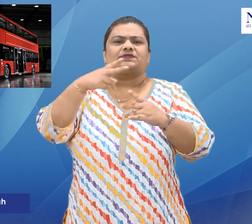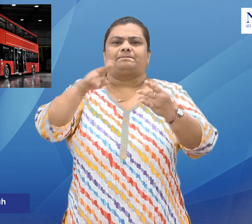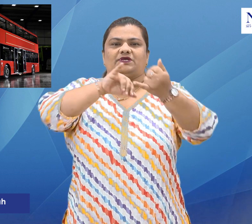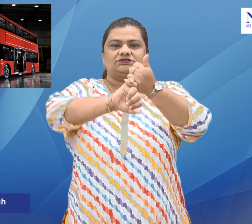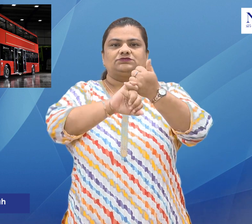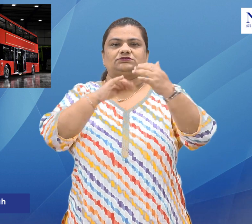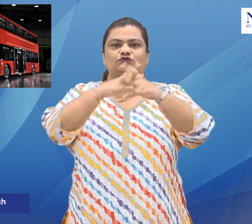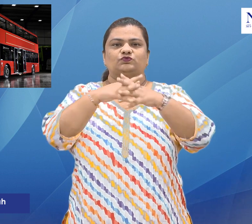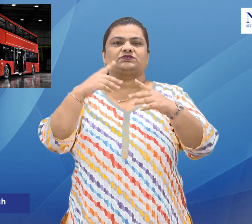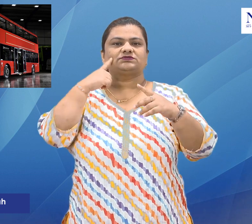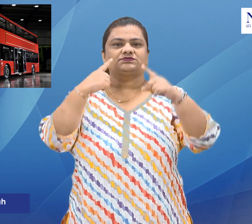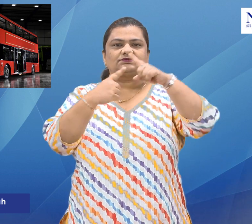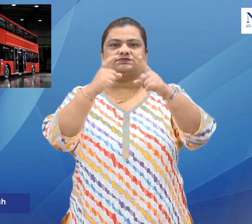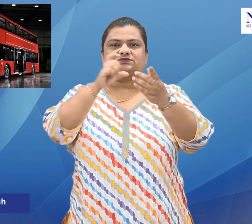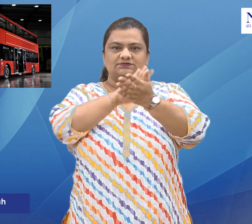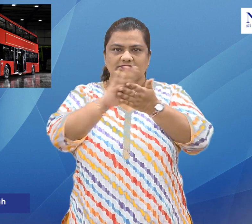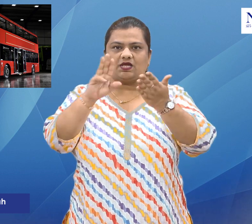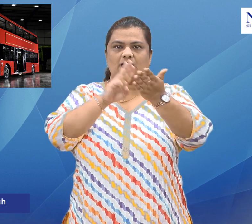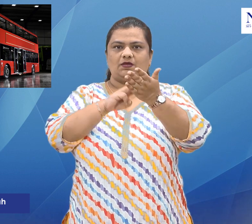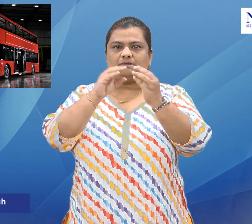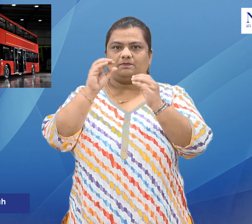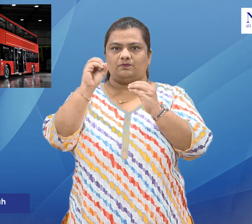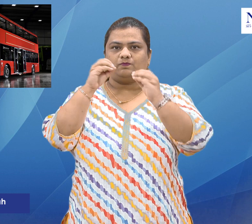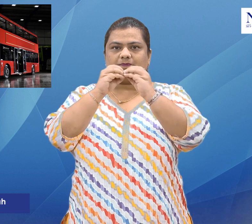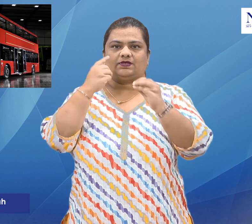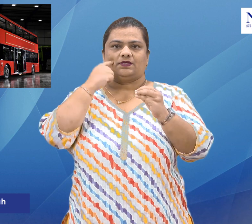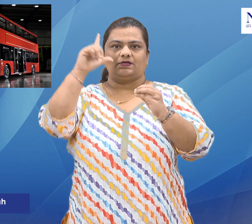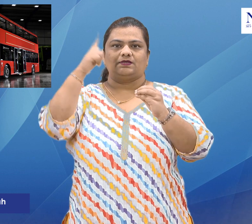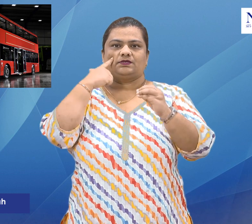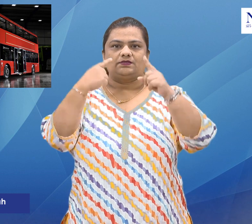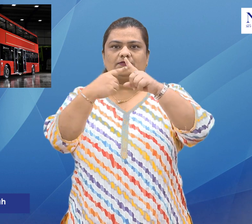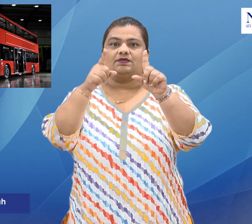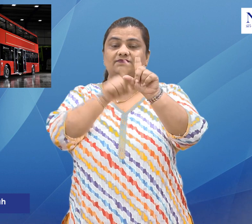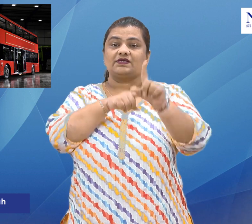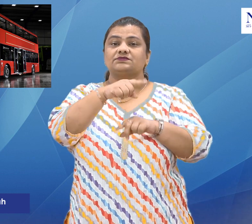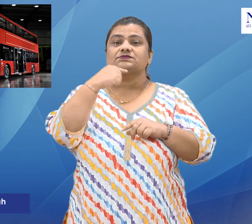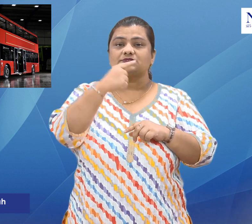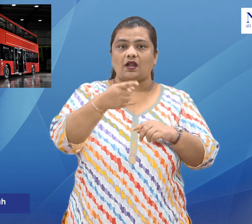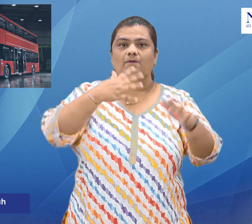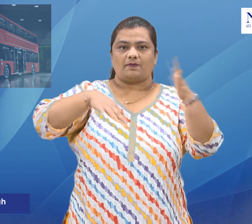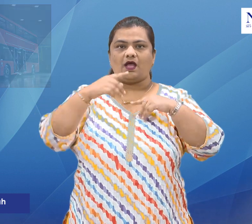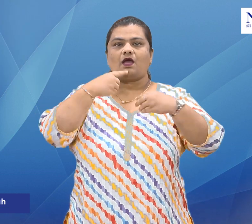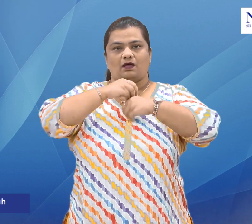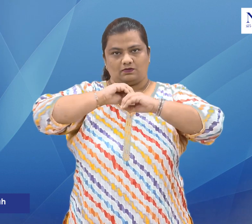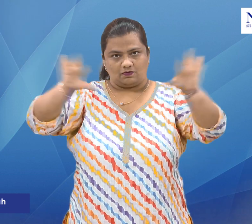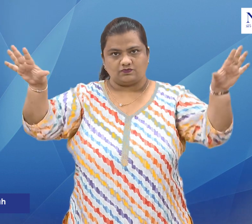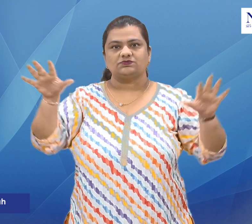electric bus. At the European Mobility Expo in Paris on June 7, termed Project Odin, the 12-metre